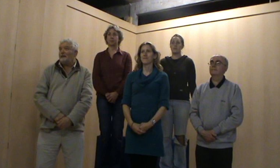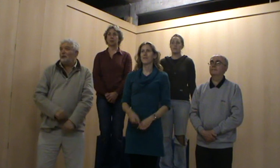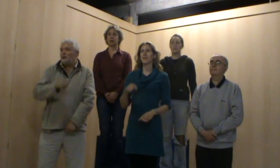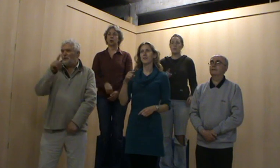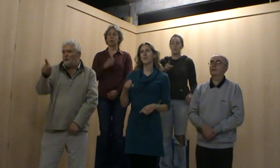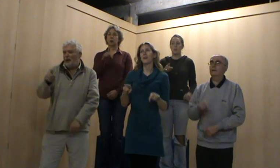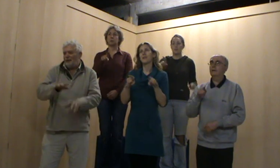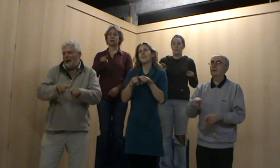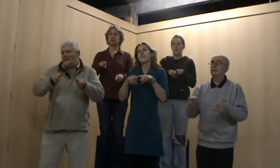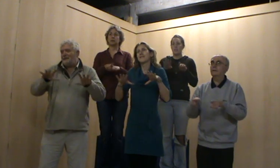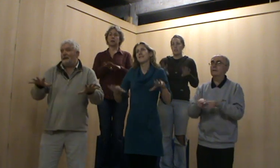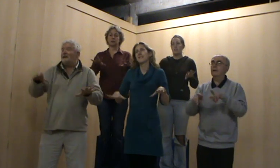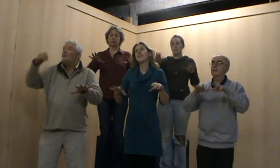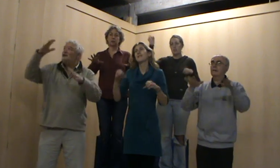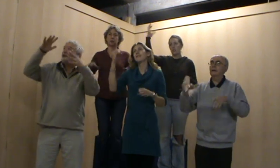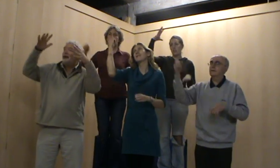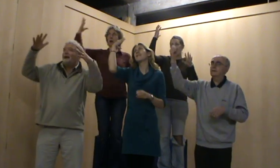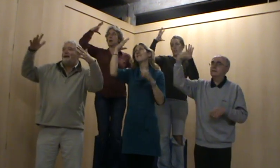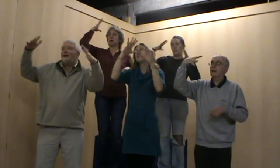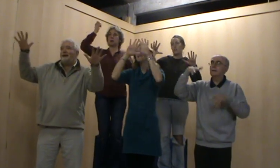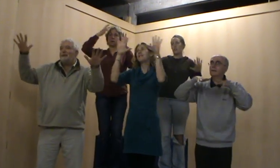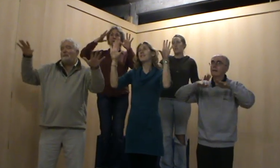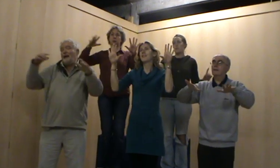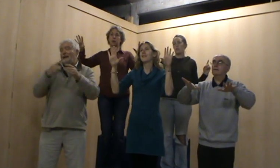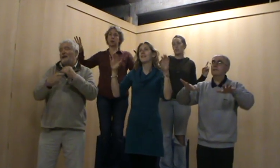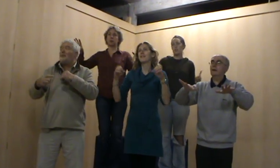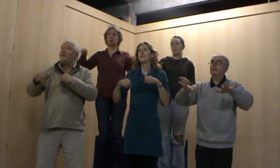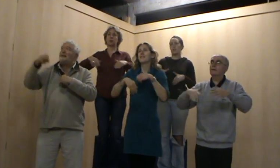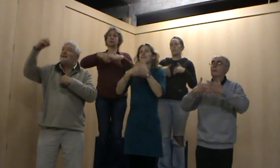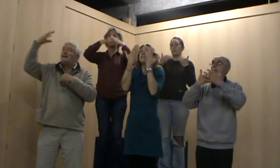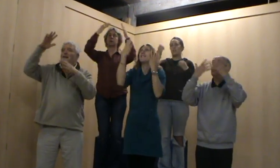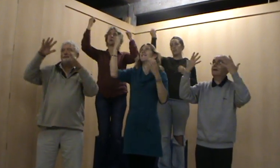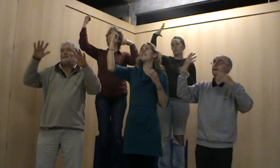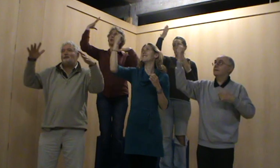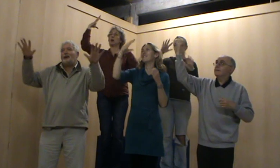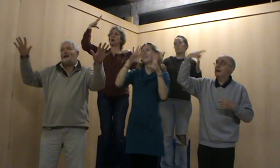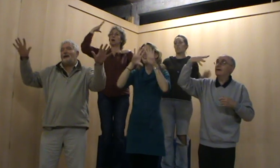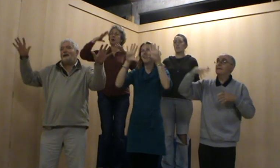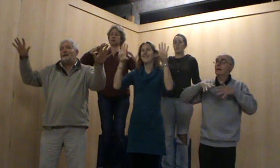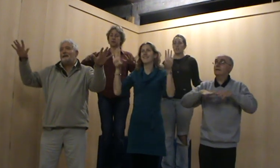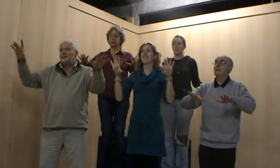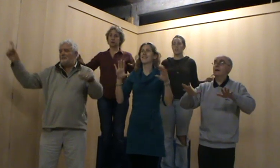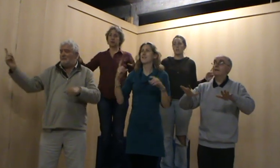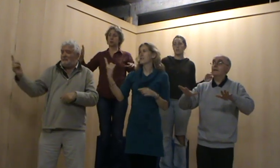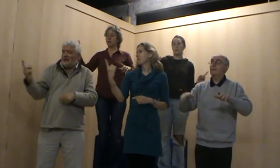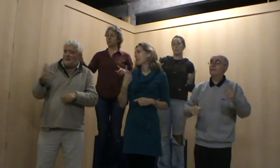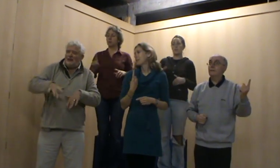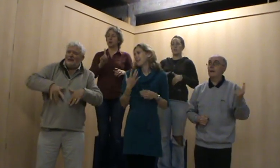You are my sunshine, my only sunshine. You make me